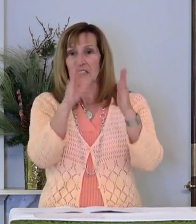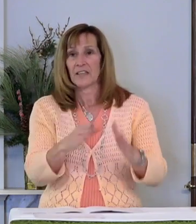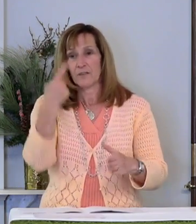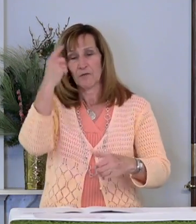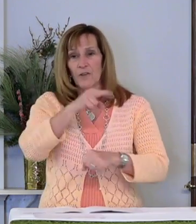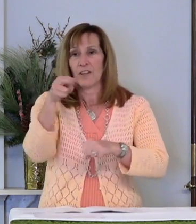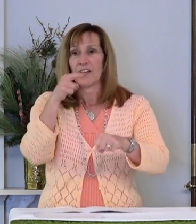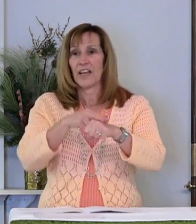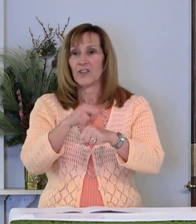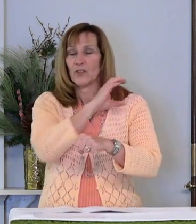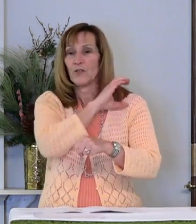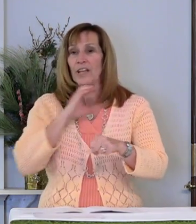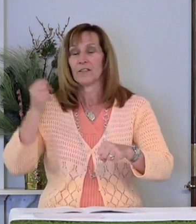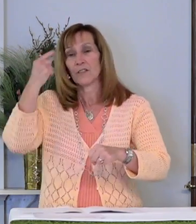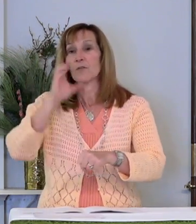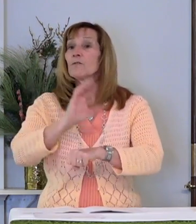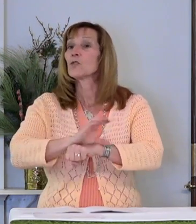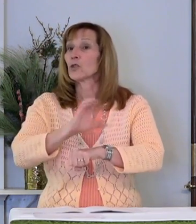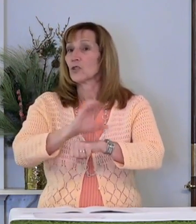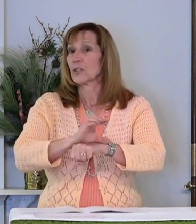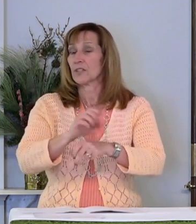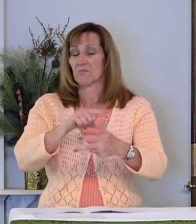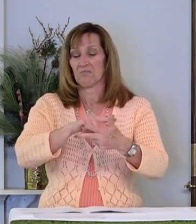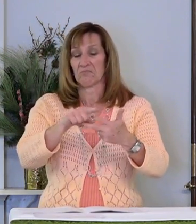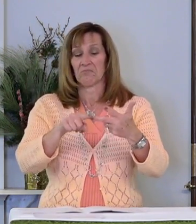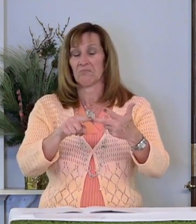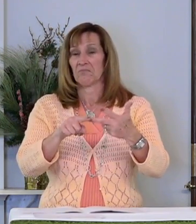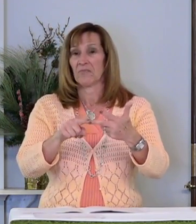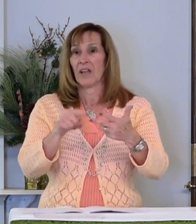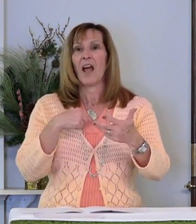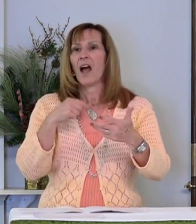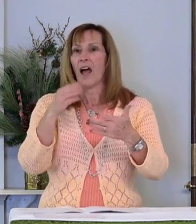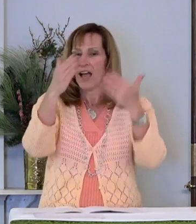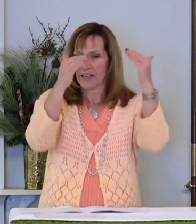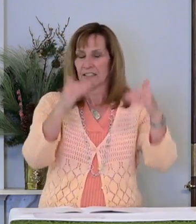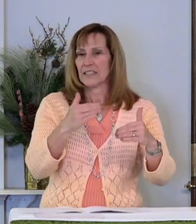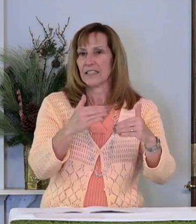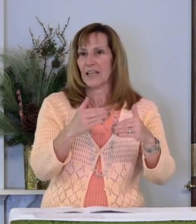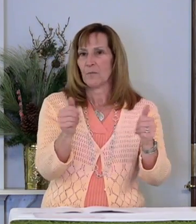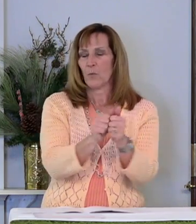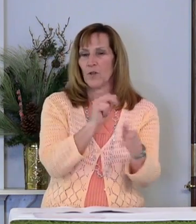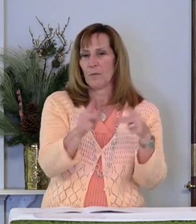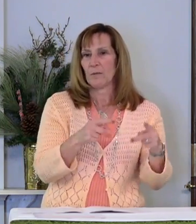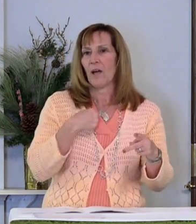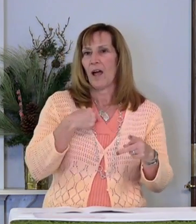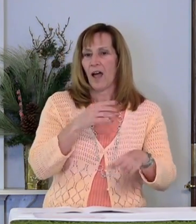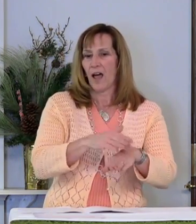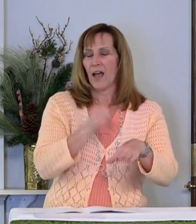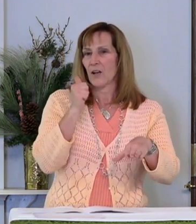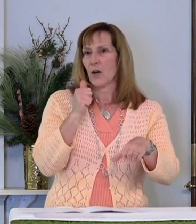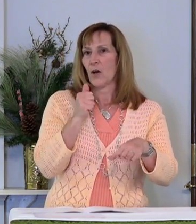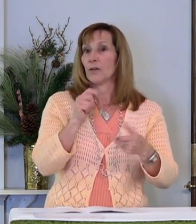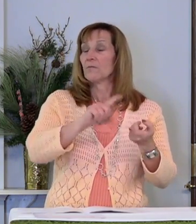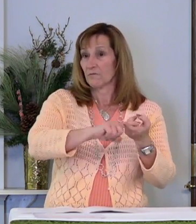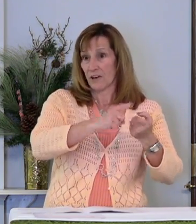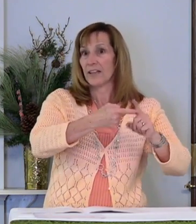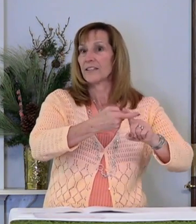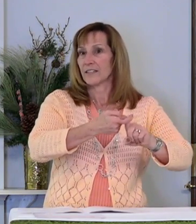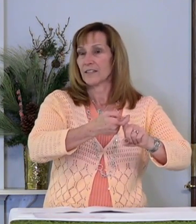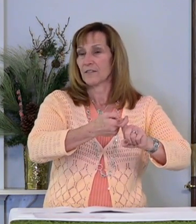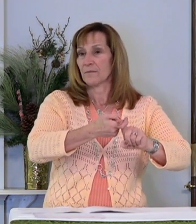National Council of Churches. I could list them among the people I called friends.